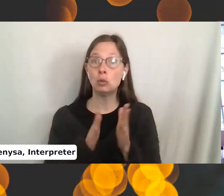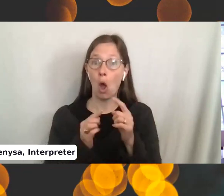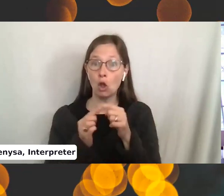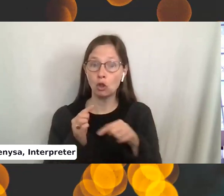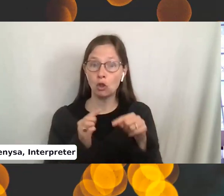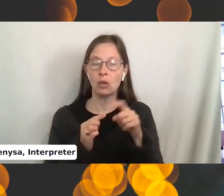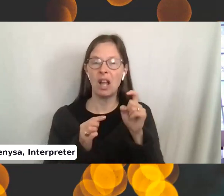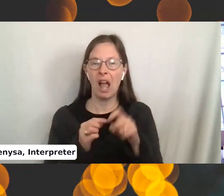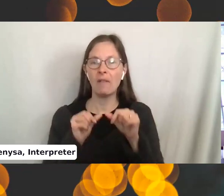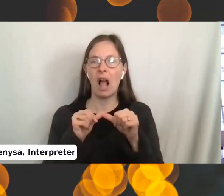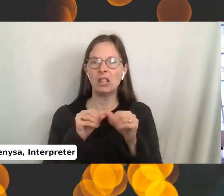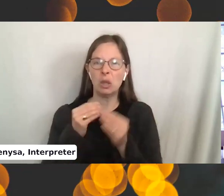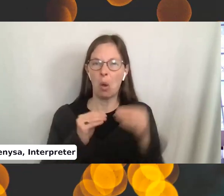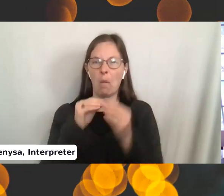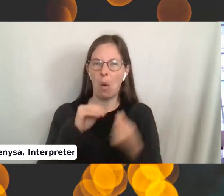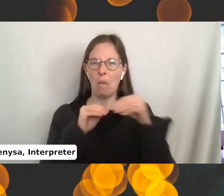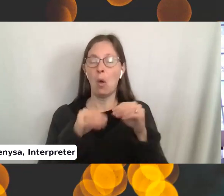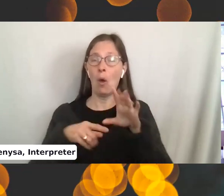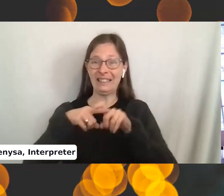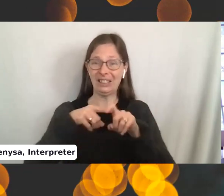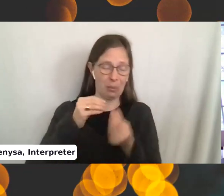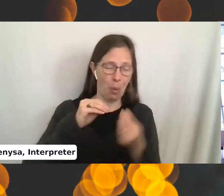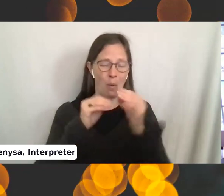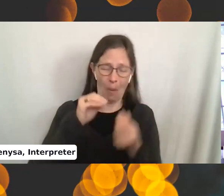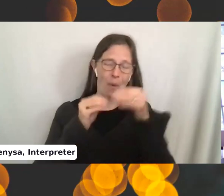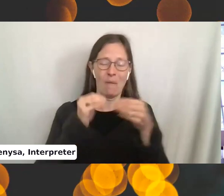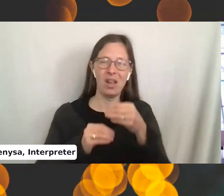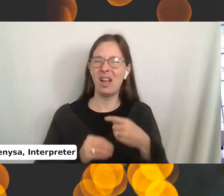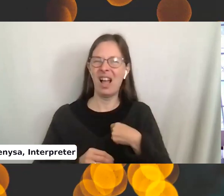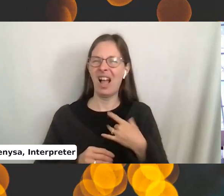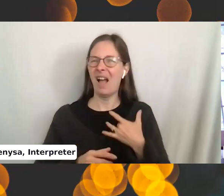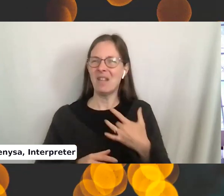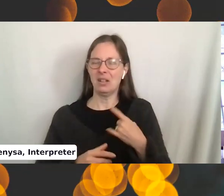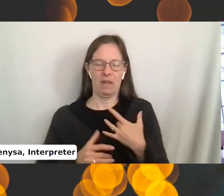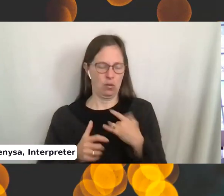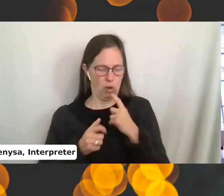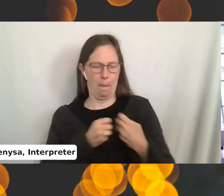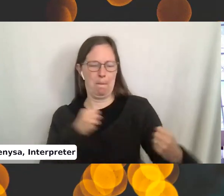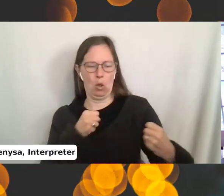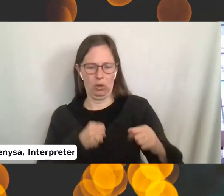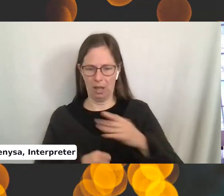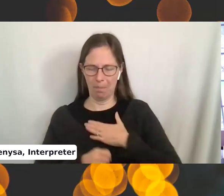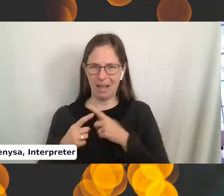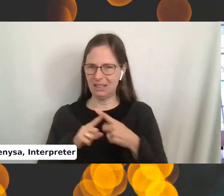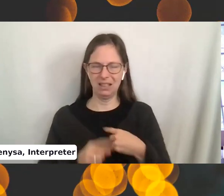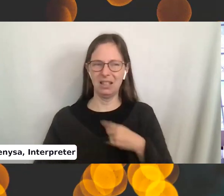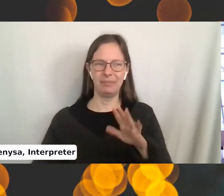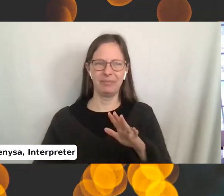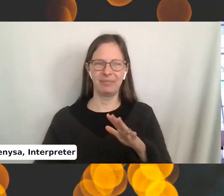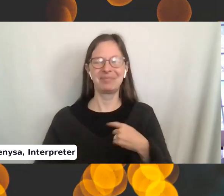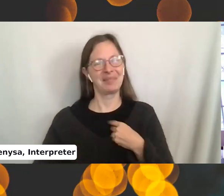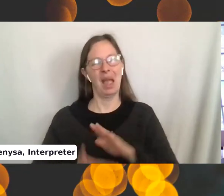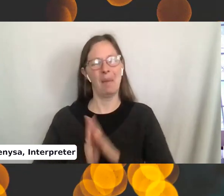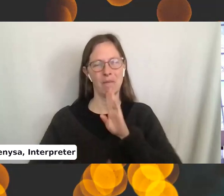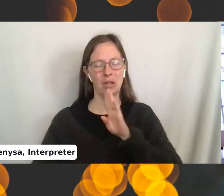constantly slide the stitches around and I find it pulls and I, I get frustrated